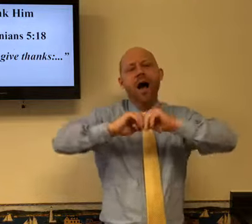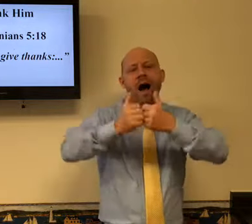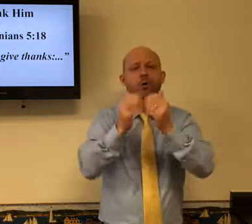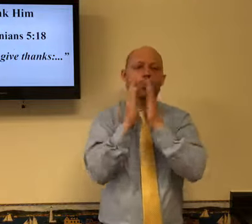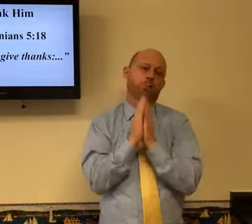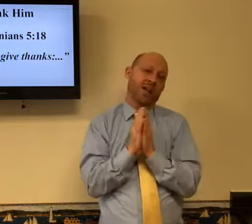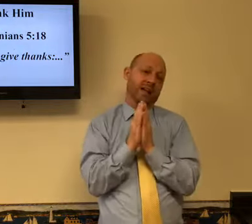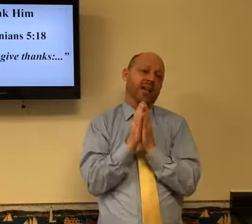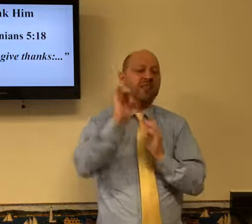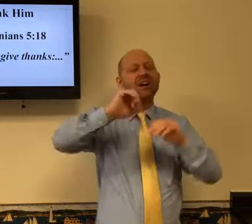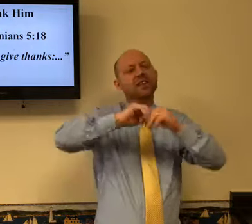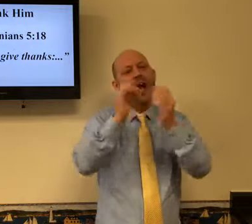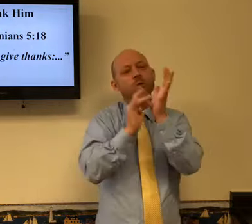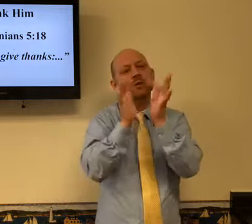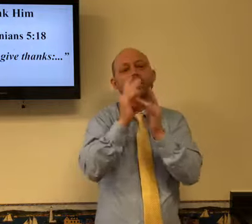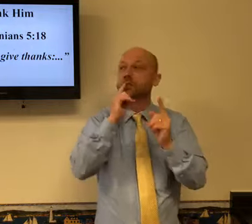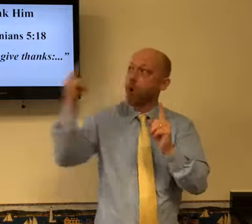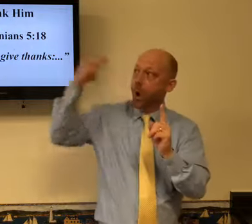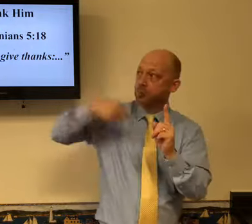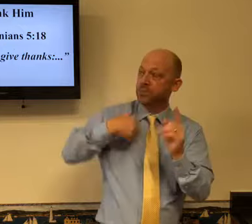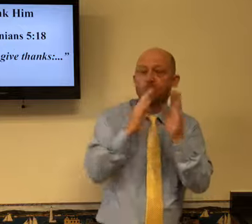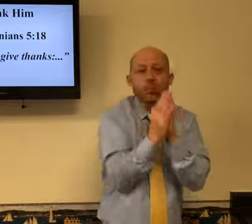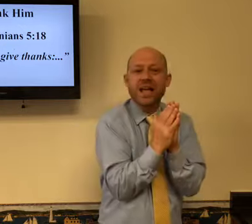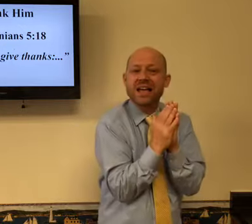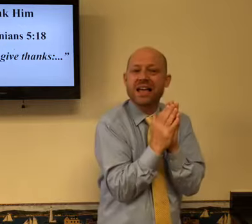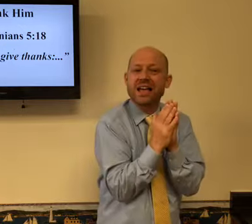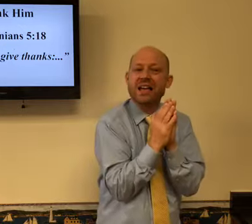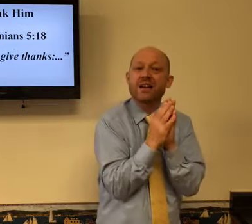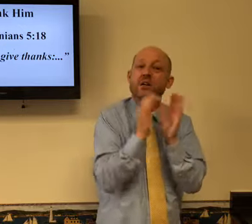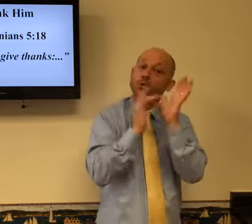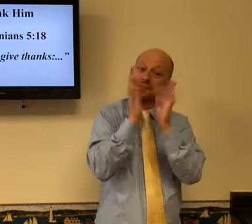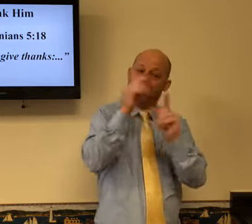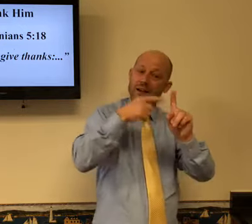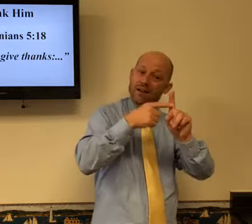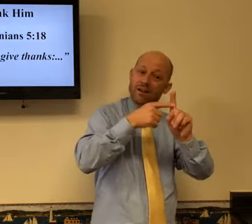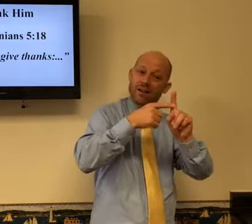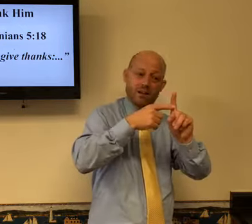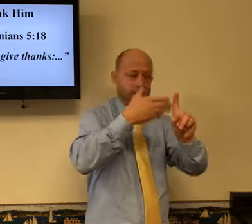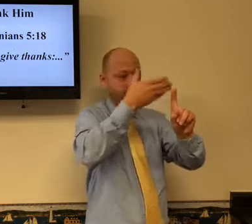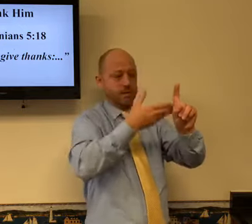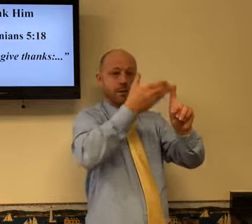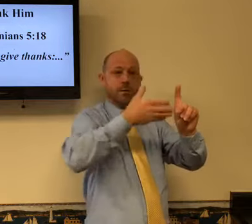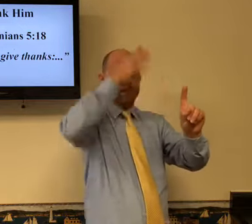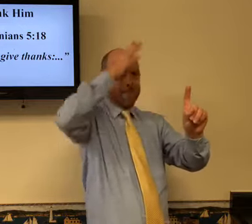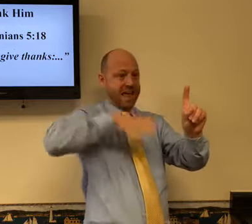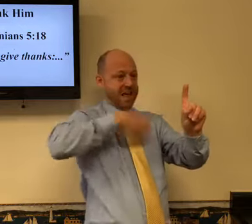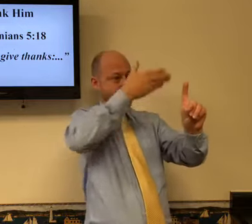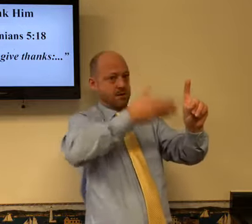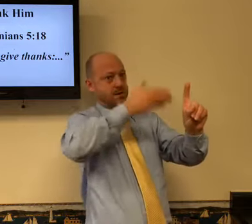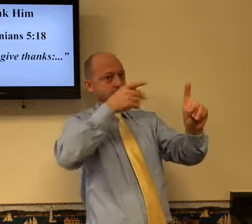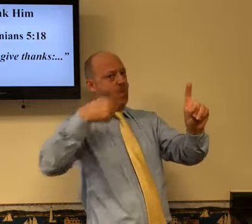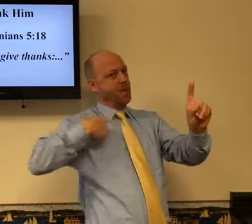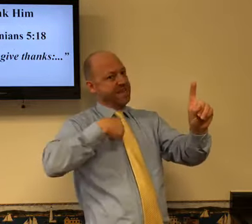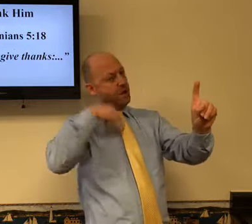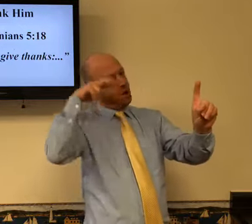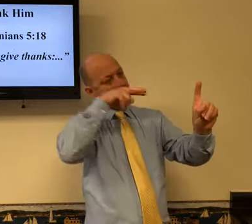You know, Jesus gave his disciples a model prayer of how to pray.